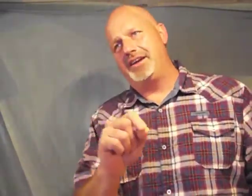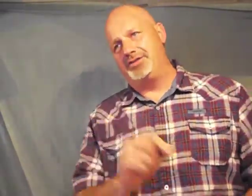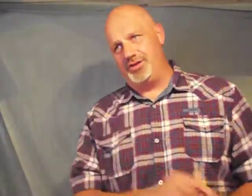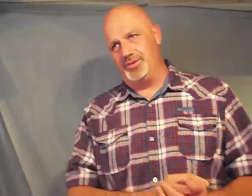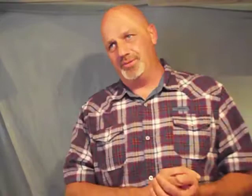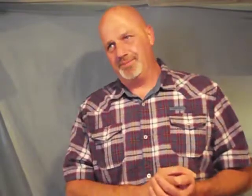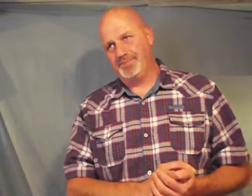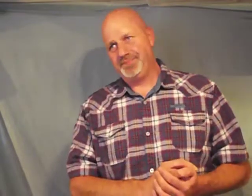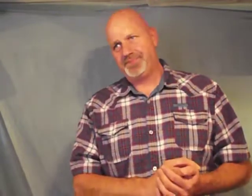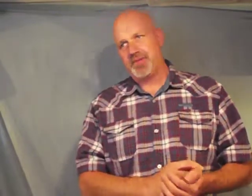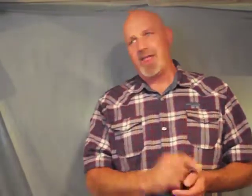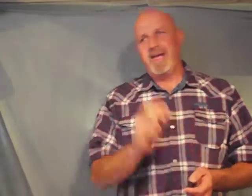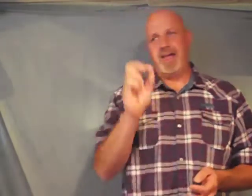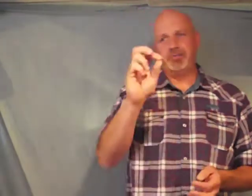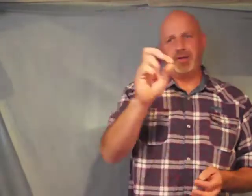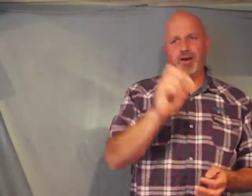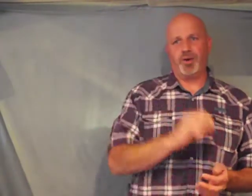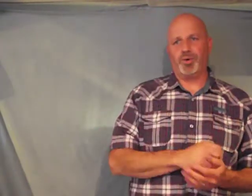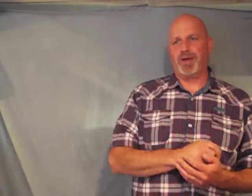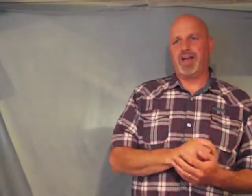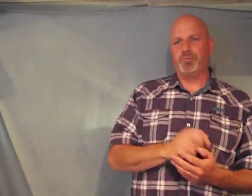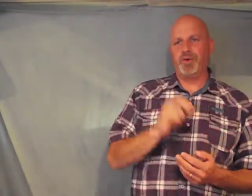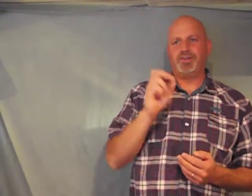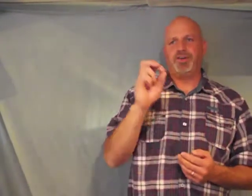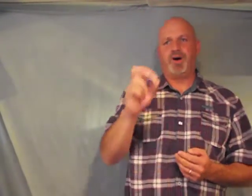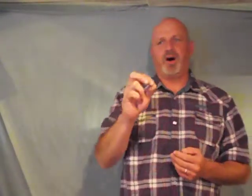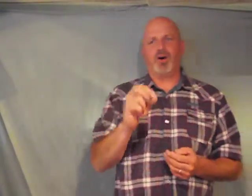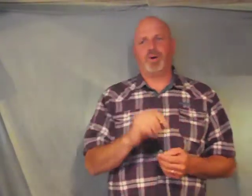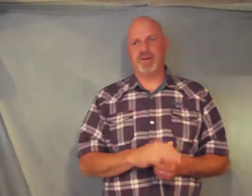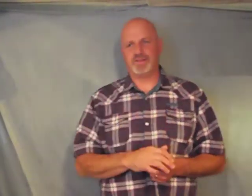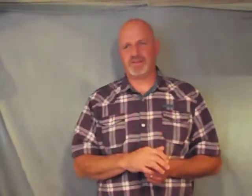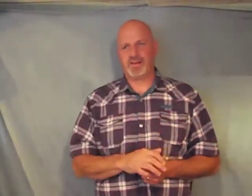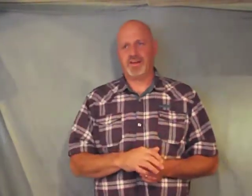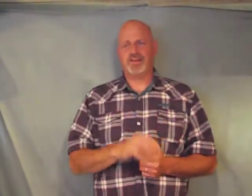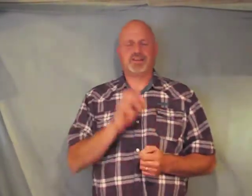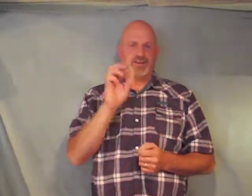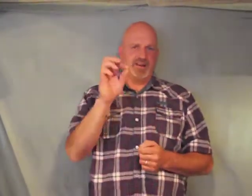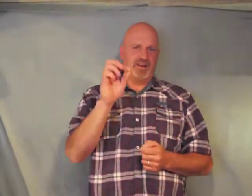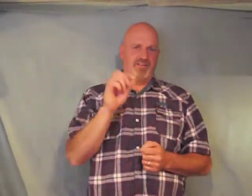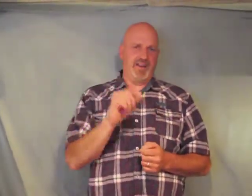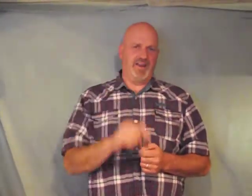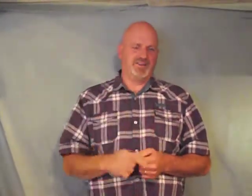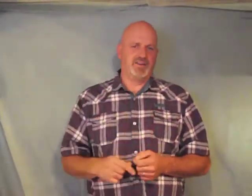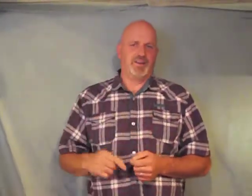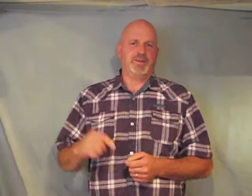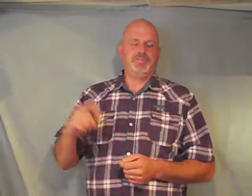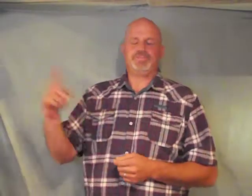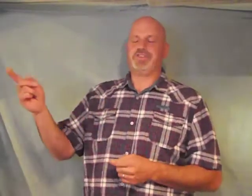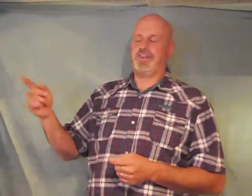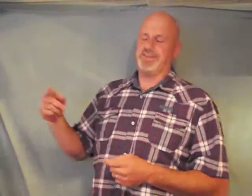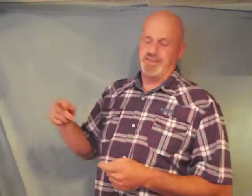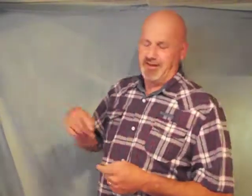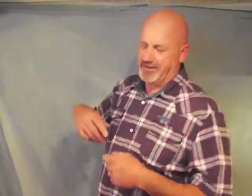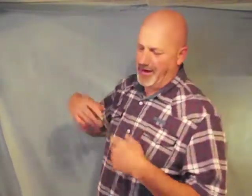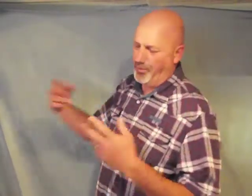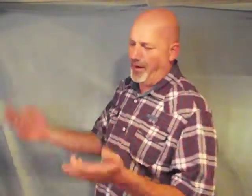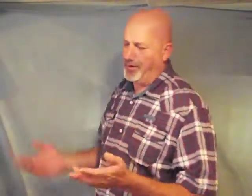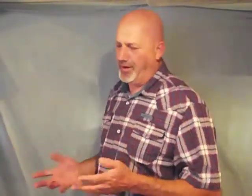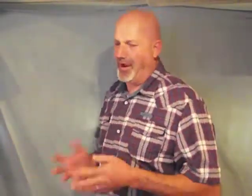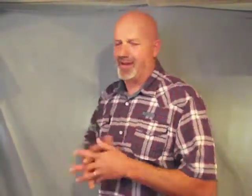you and behold I am with you always to the end of age Jesus didn't say well you guys